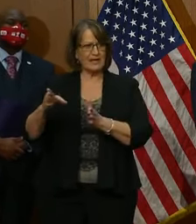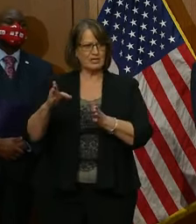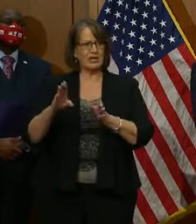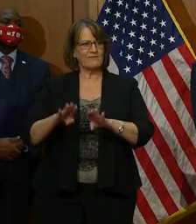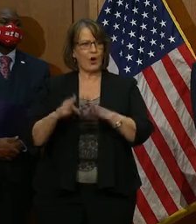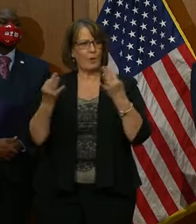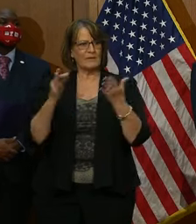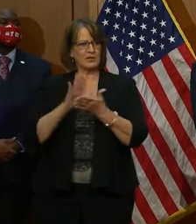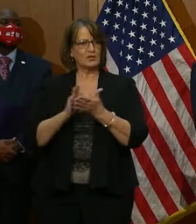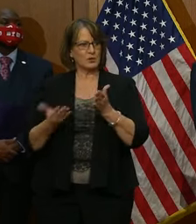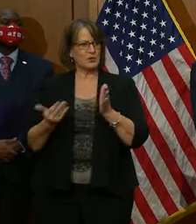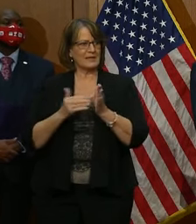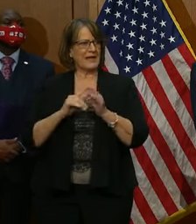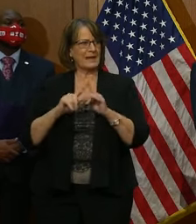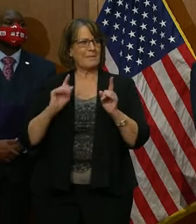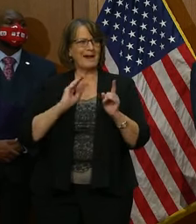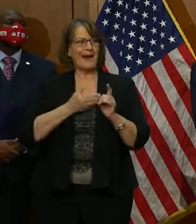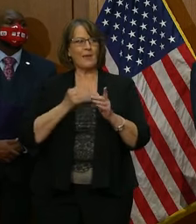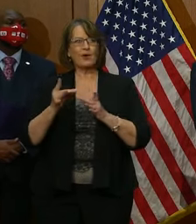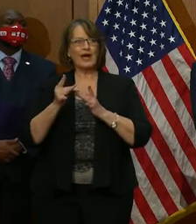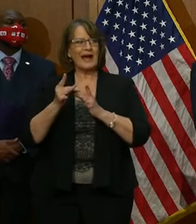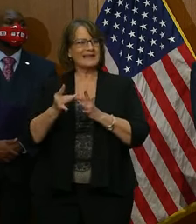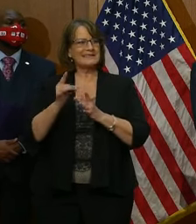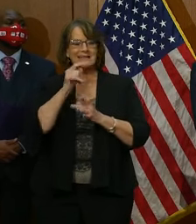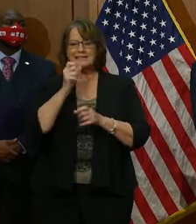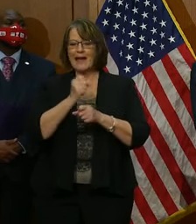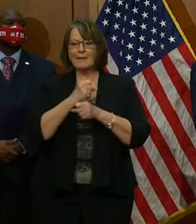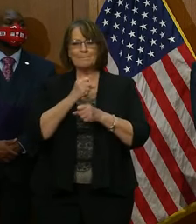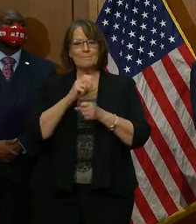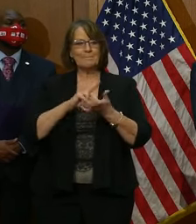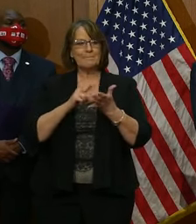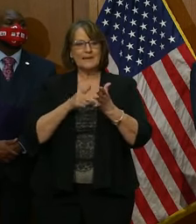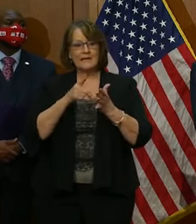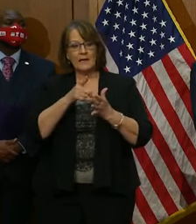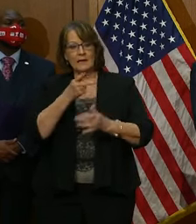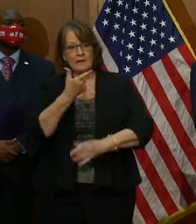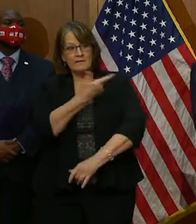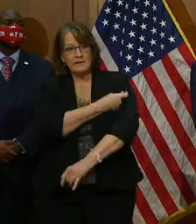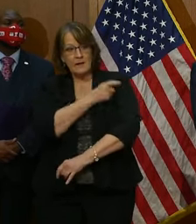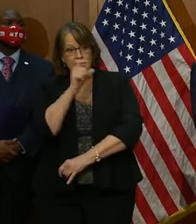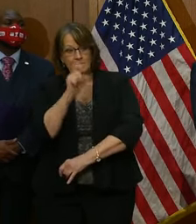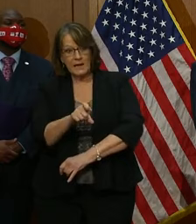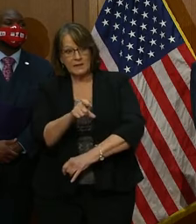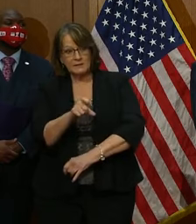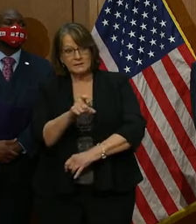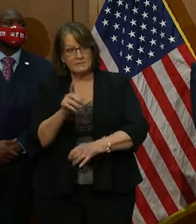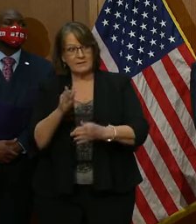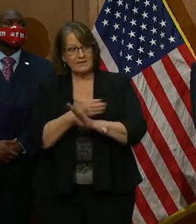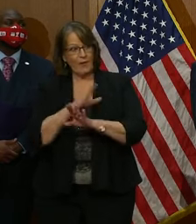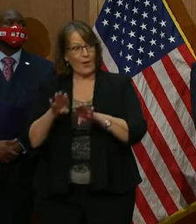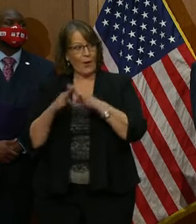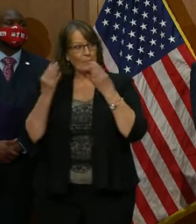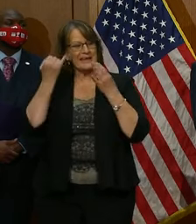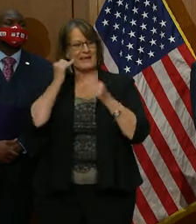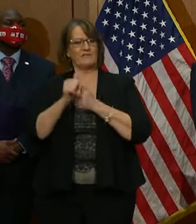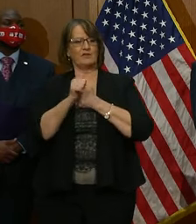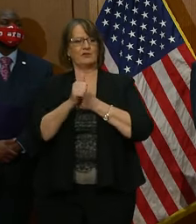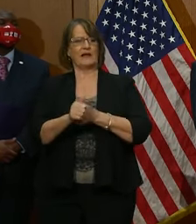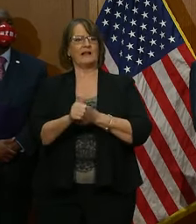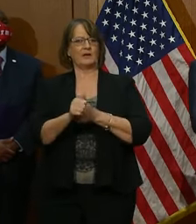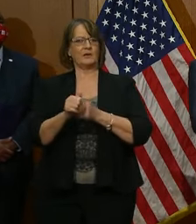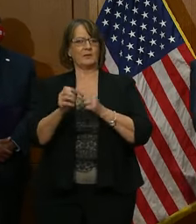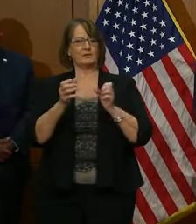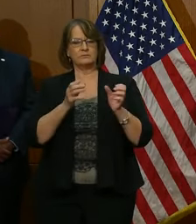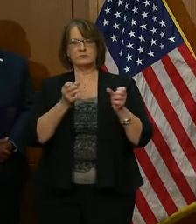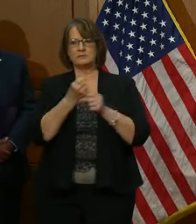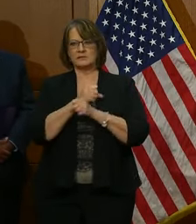But our guidance does not make vaccination a precursor to opening if you can do the safety strategies that are in place. And so we know many of